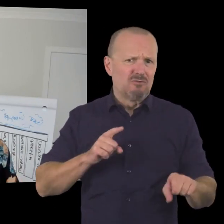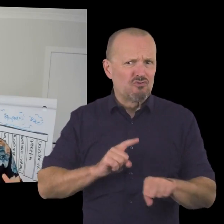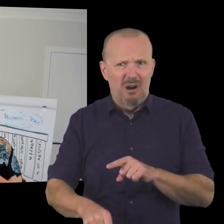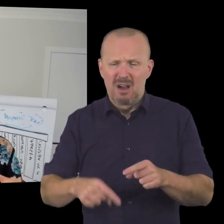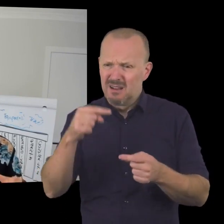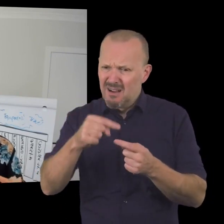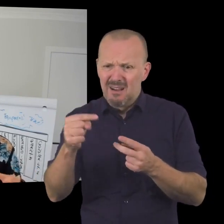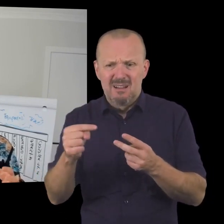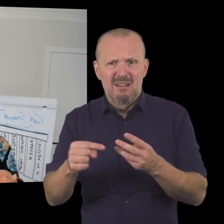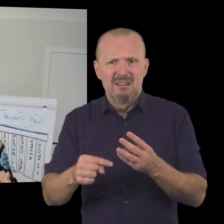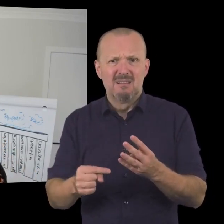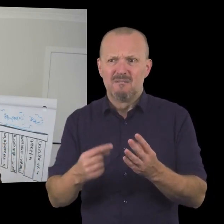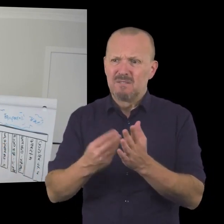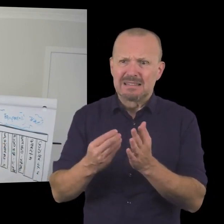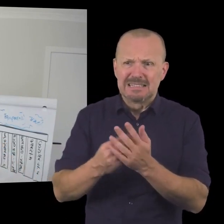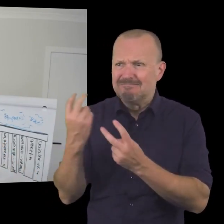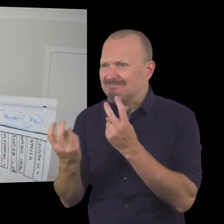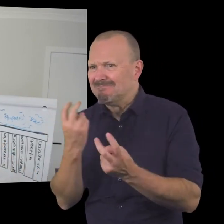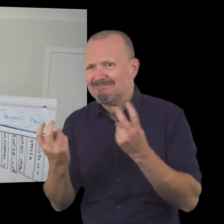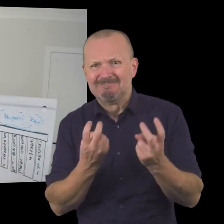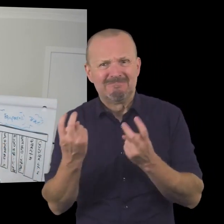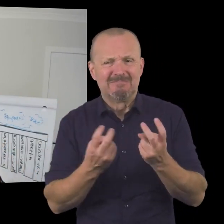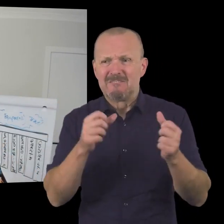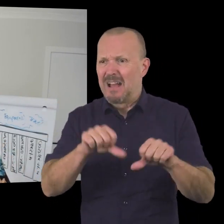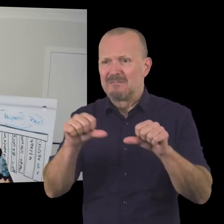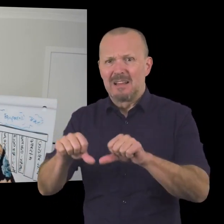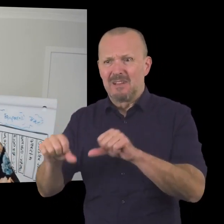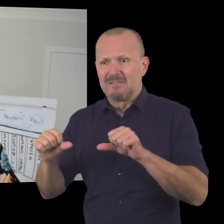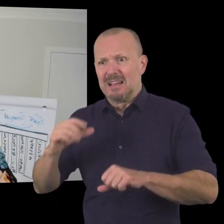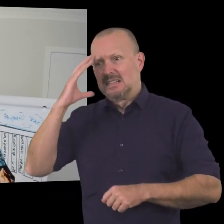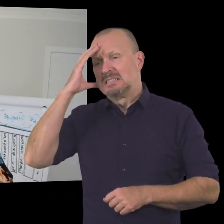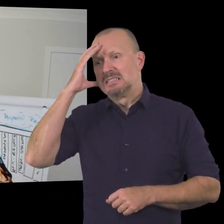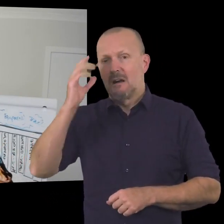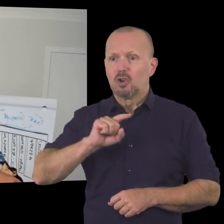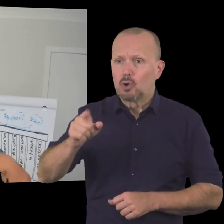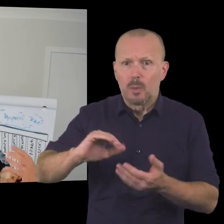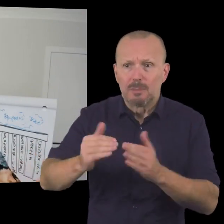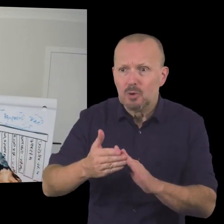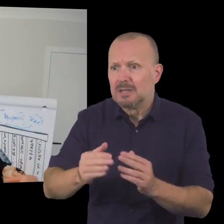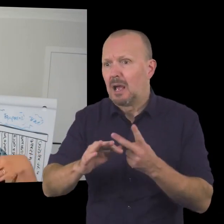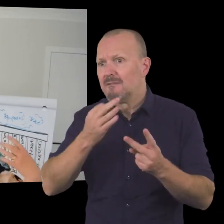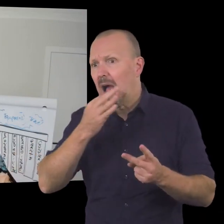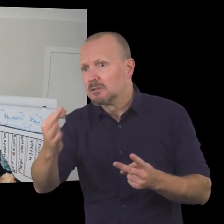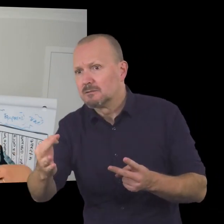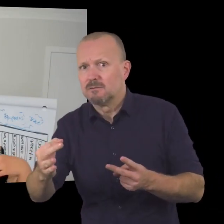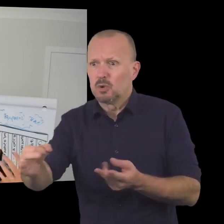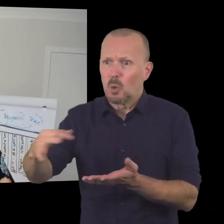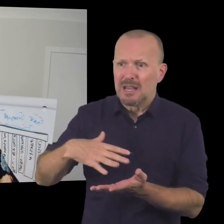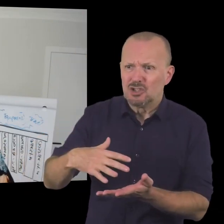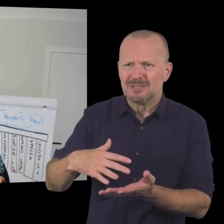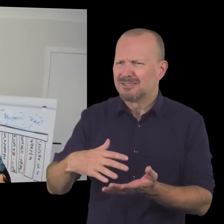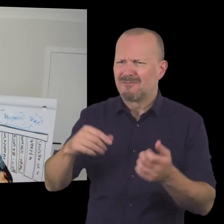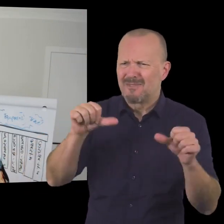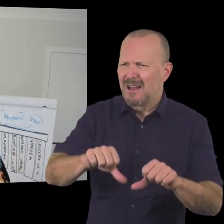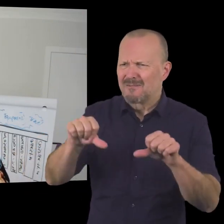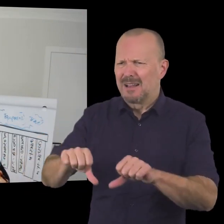like i have exhausted all possibilities in terms of funding for our community center uh you know i've gone to the community of us with donations i've done lots of